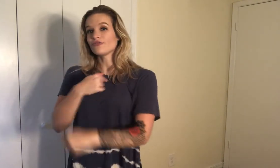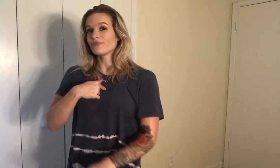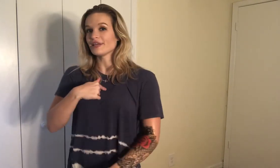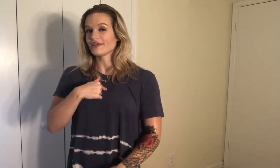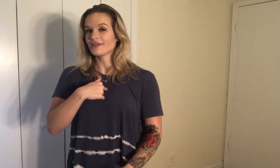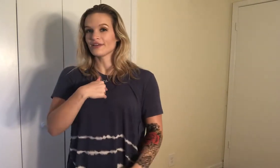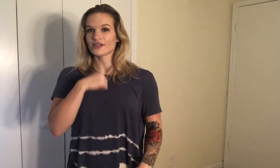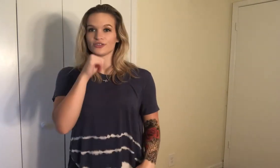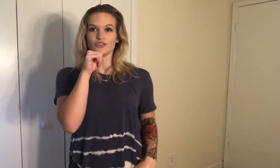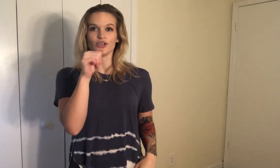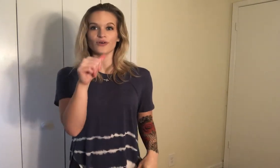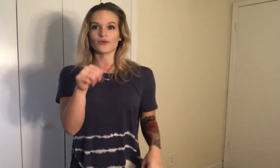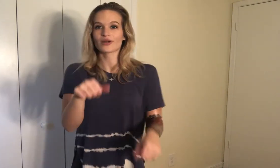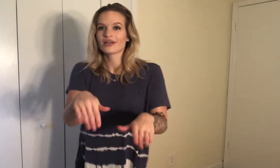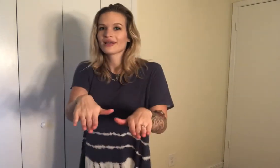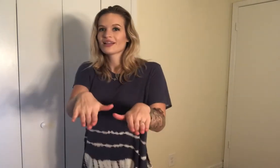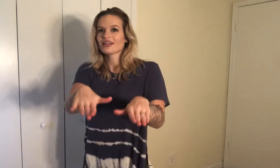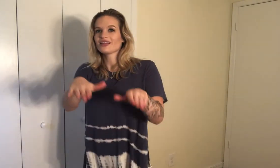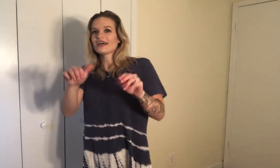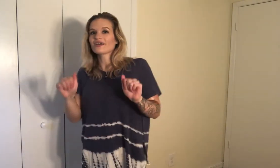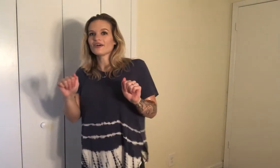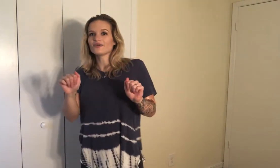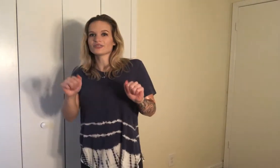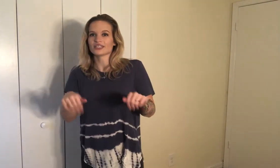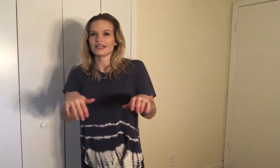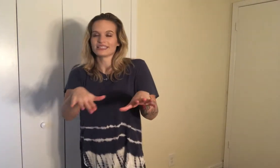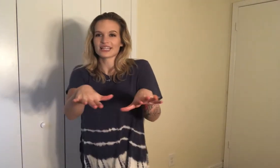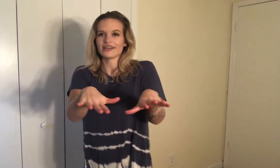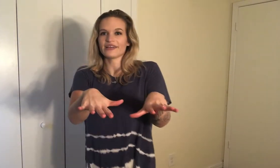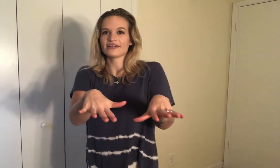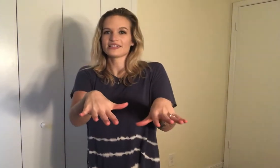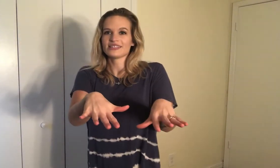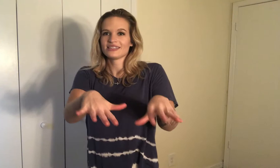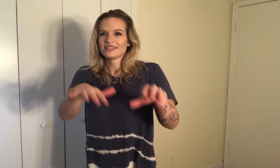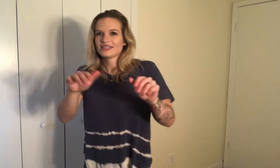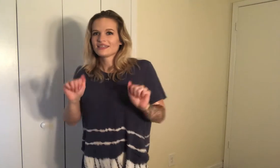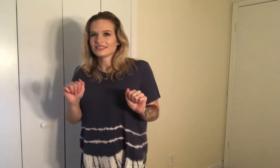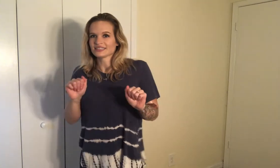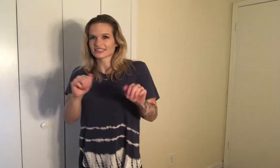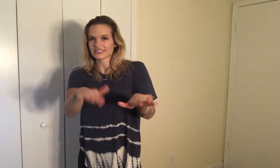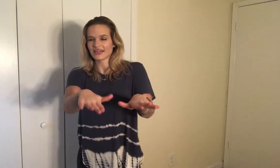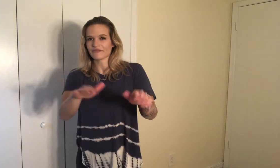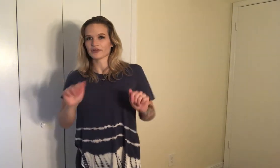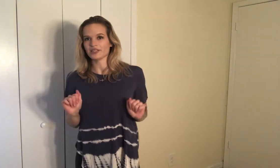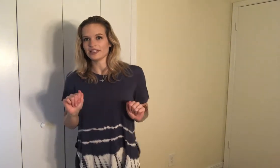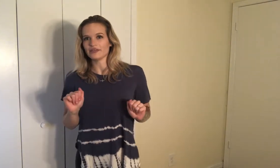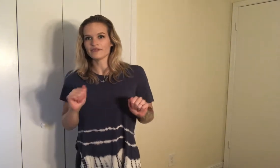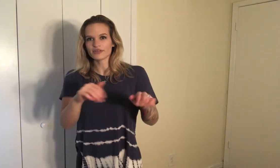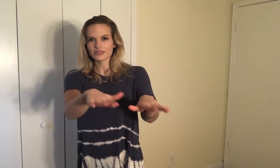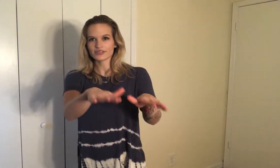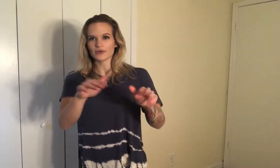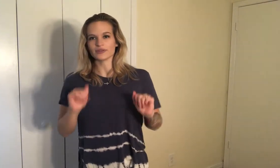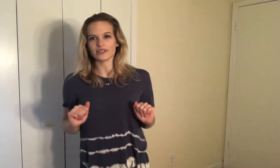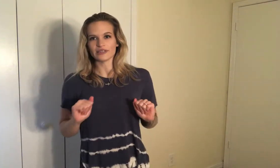me don't let go so then I signed it this is the sign for leave don't leave